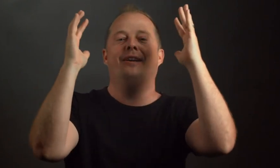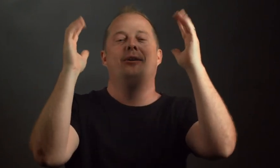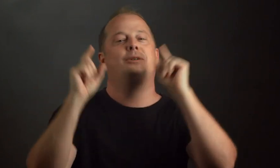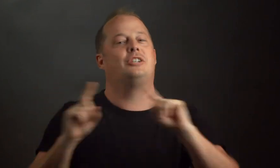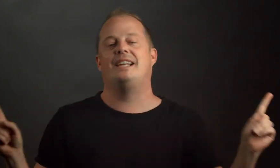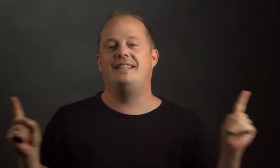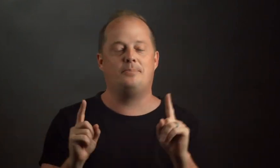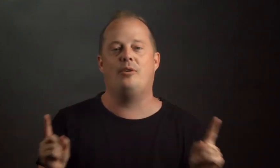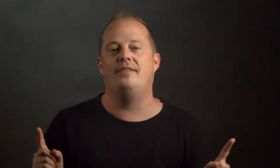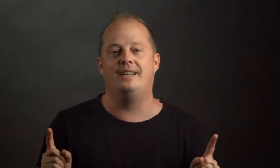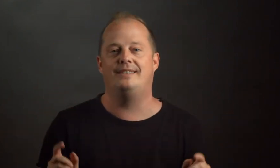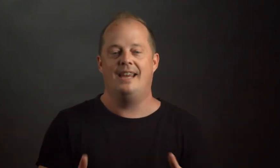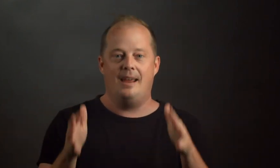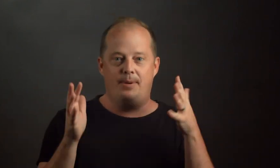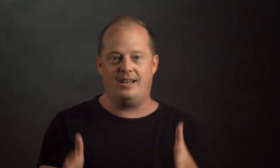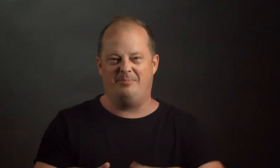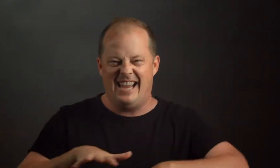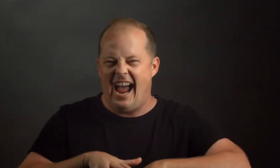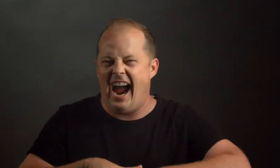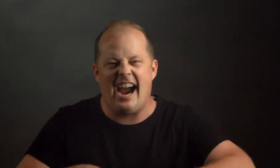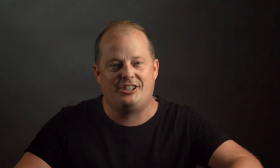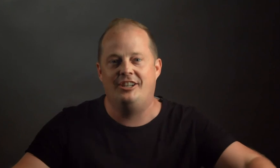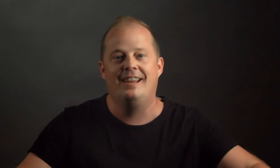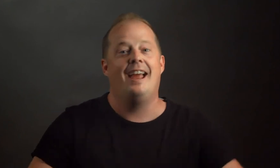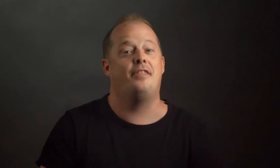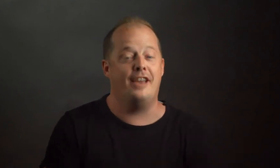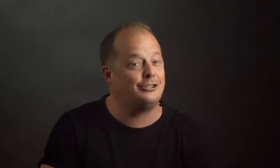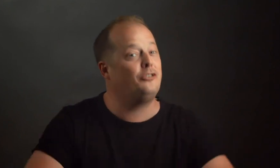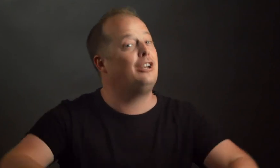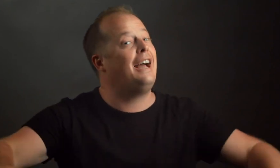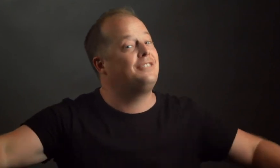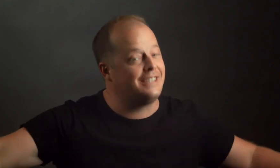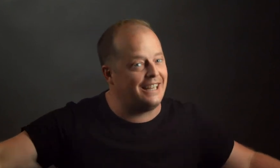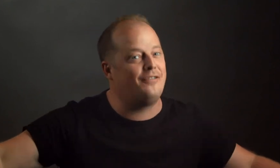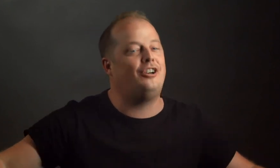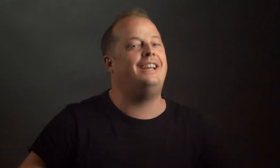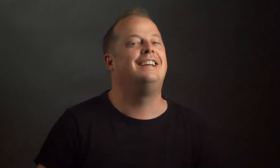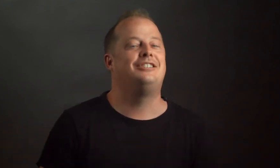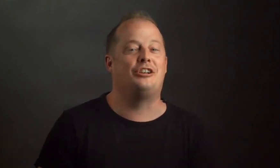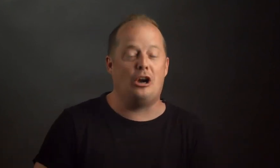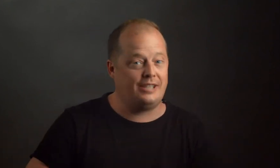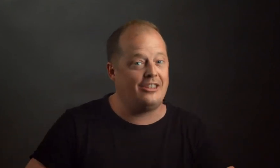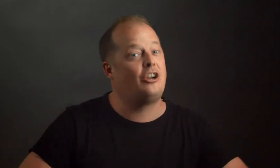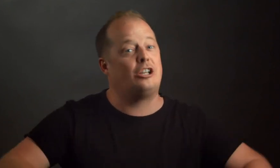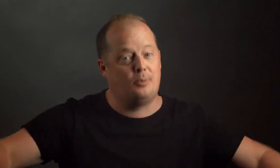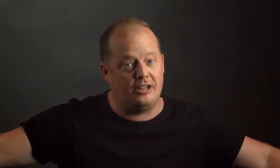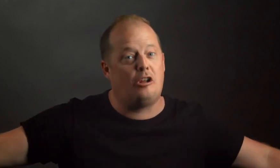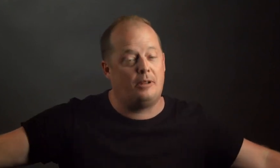but just like these moravians it becomes action and they sold their lives into slavery to go take the gospel and global